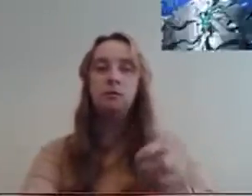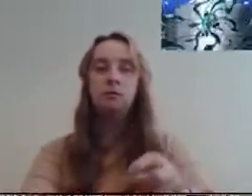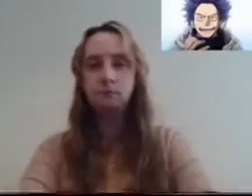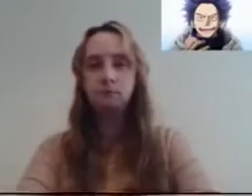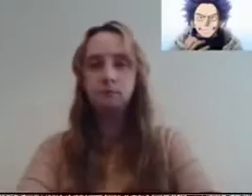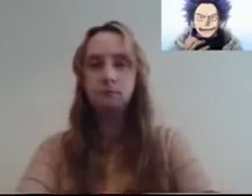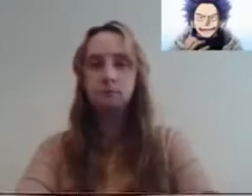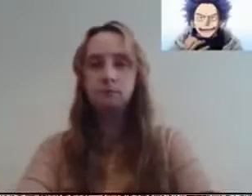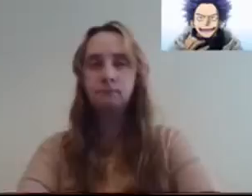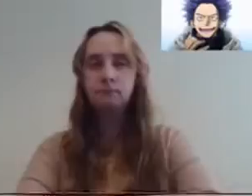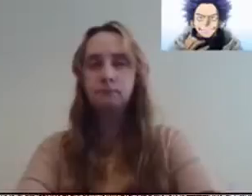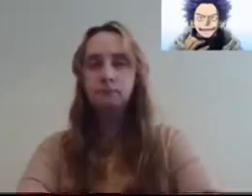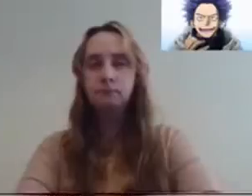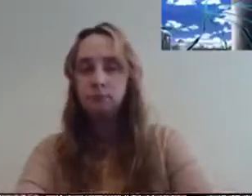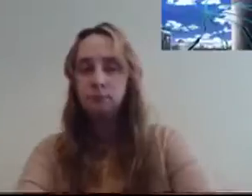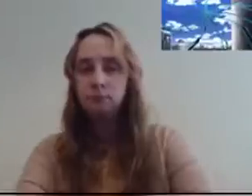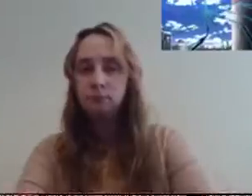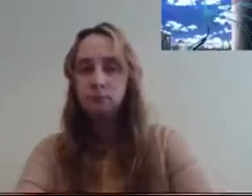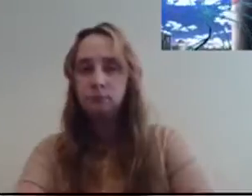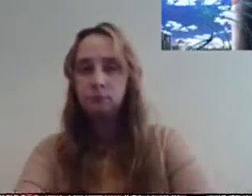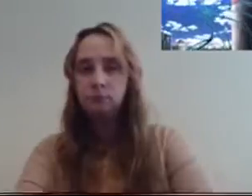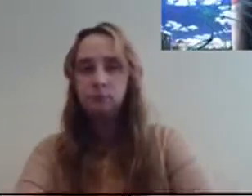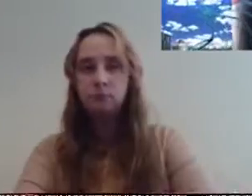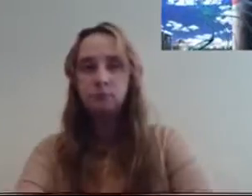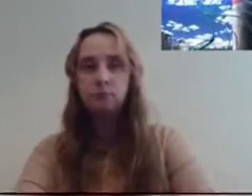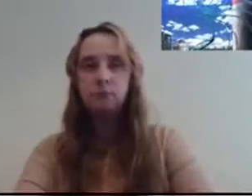Stop playing around and f***ing... ... ...